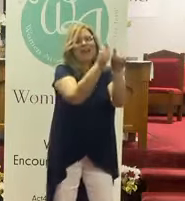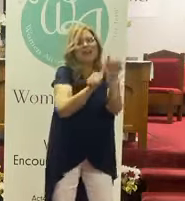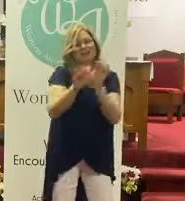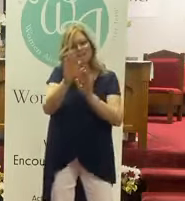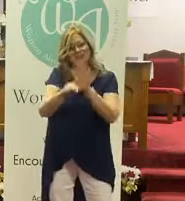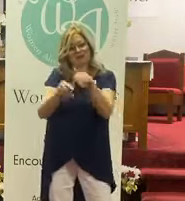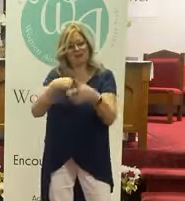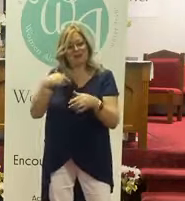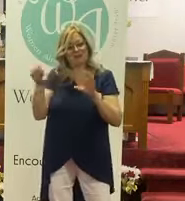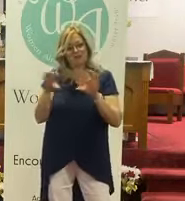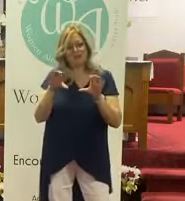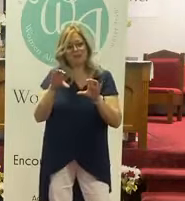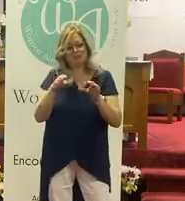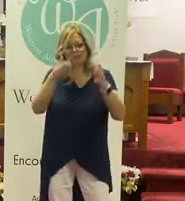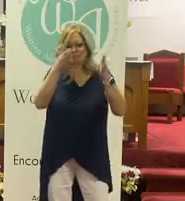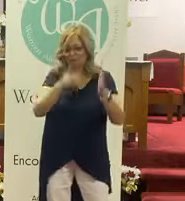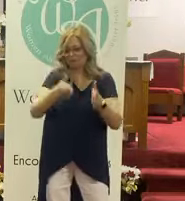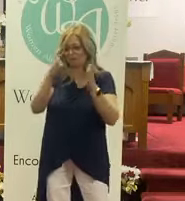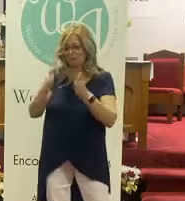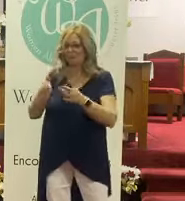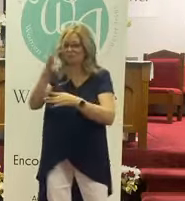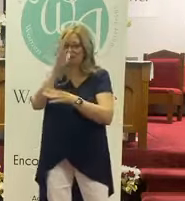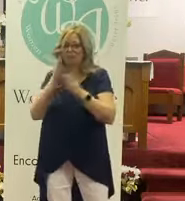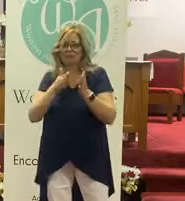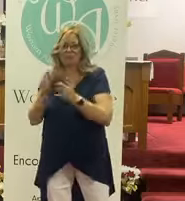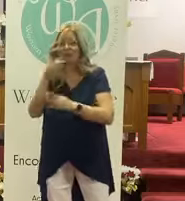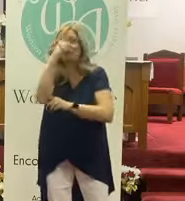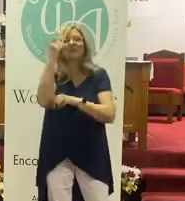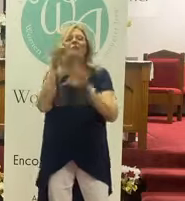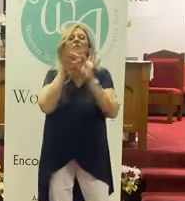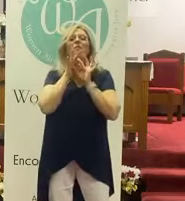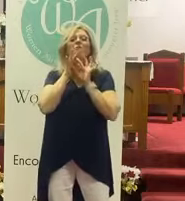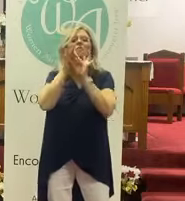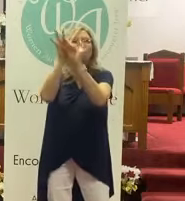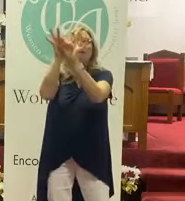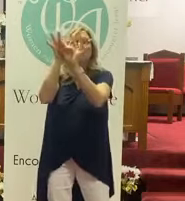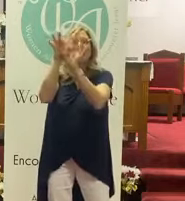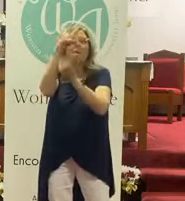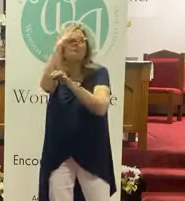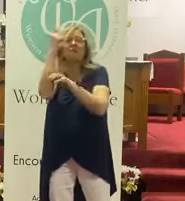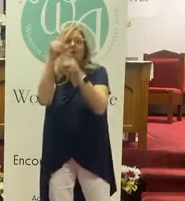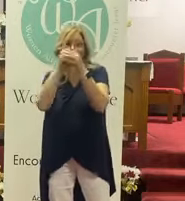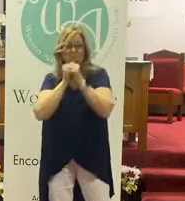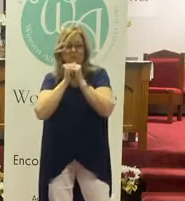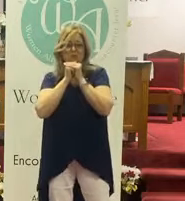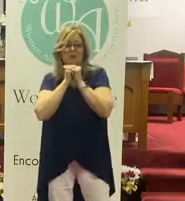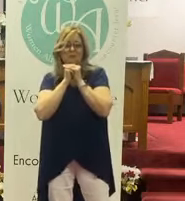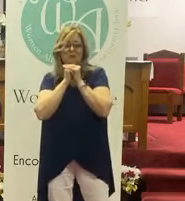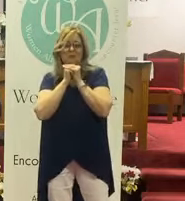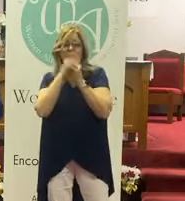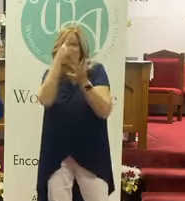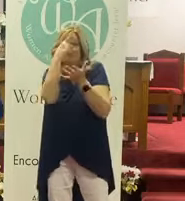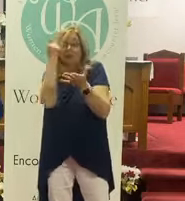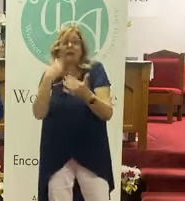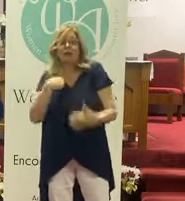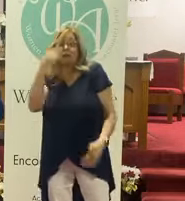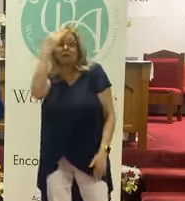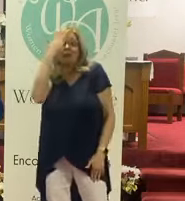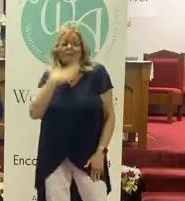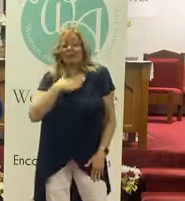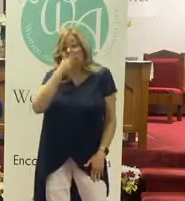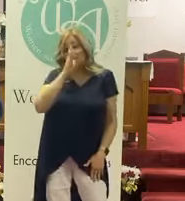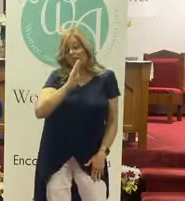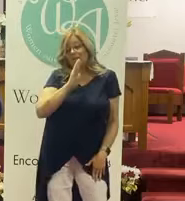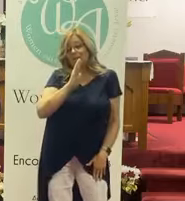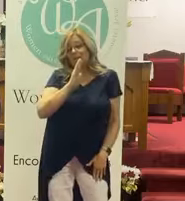step I take is ordered of Him. Mm-hmm. Why? Because of relationship. Because of worship. Because I know my God.